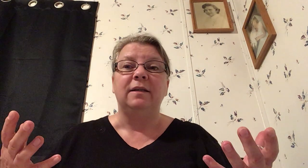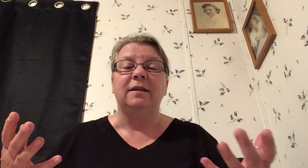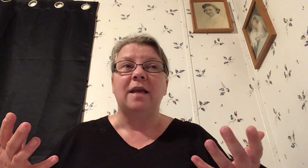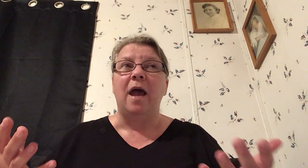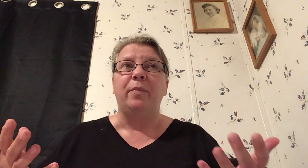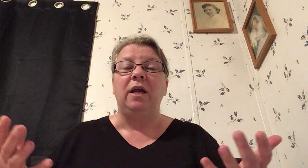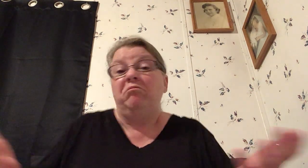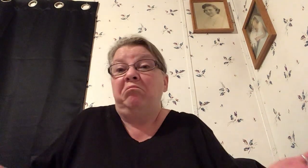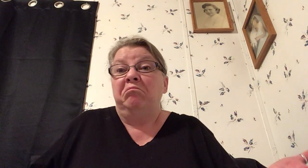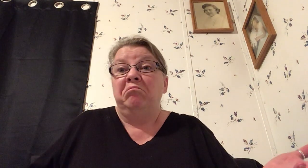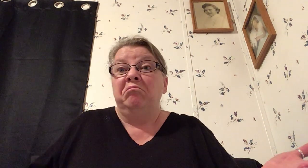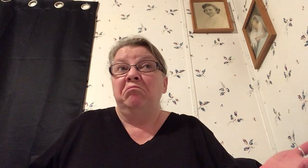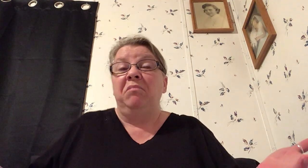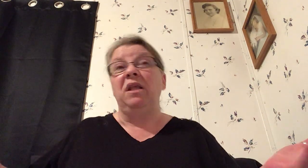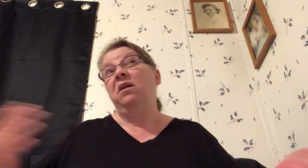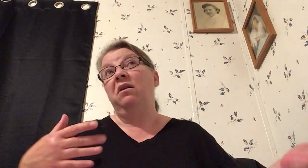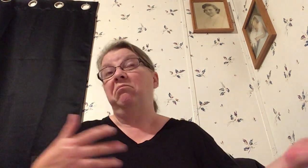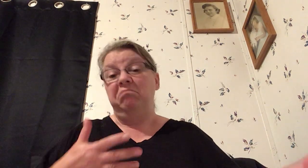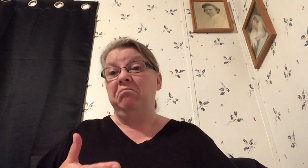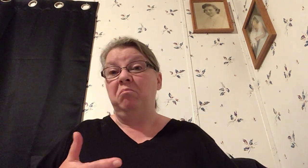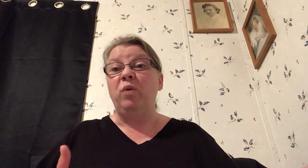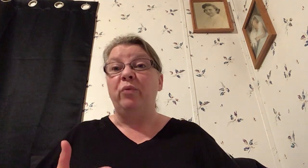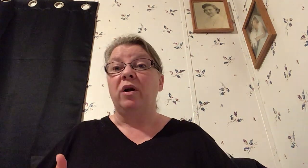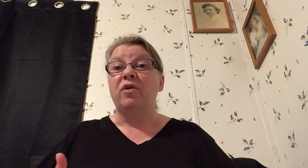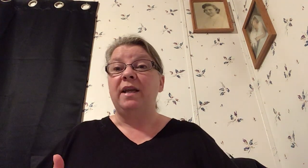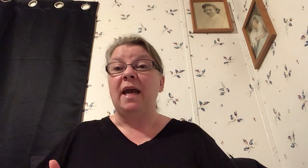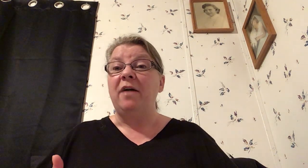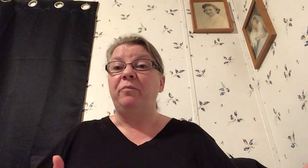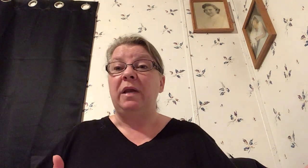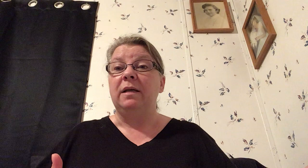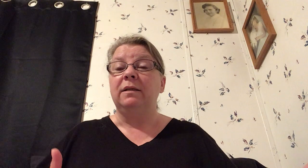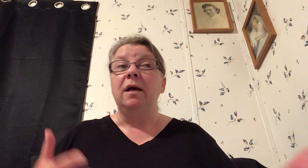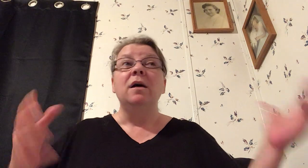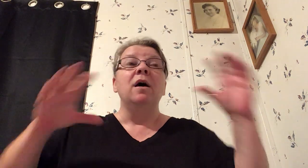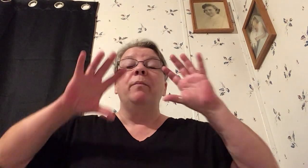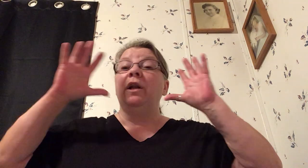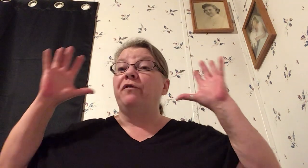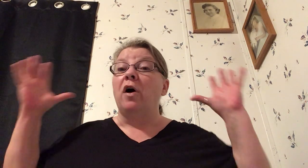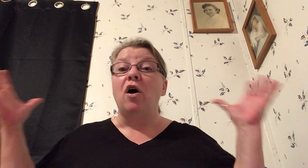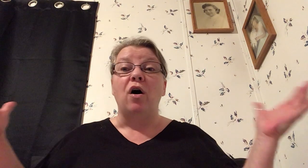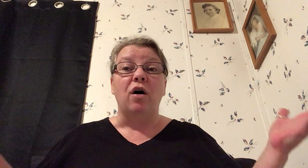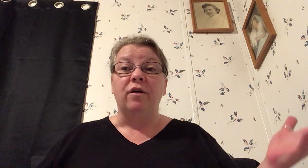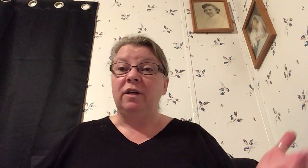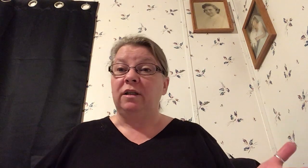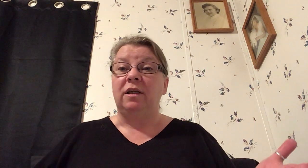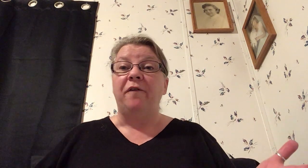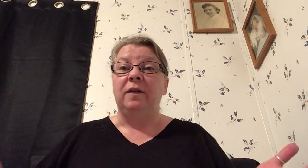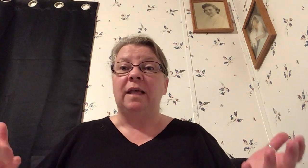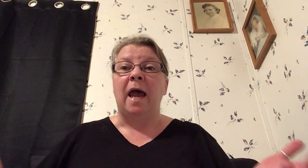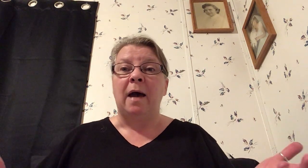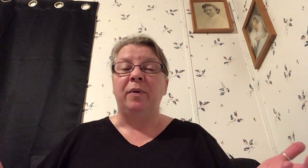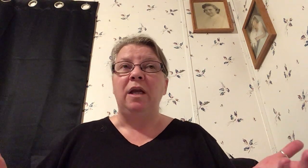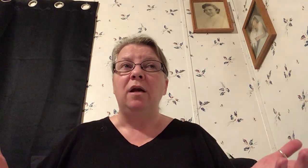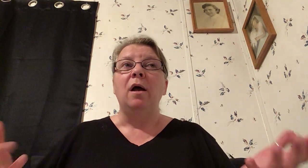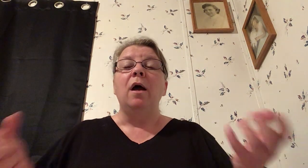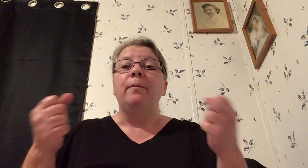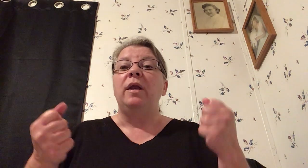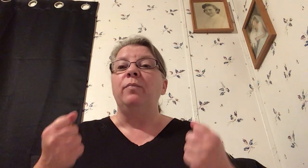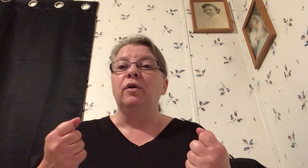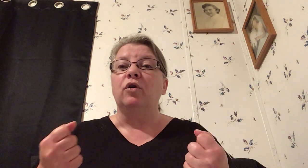isn't happening then we would already have peace but if all this stuff is happening people are